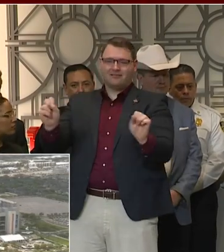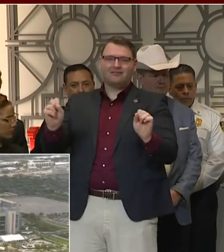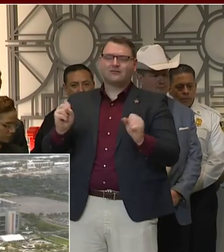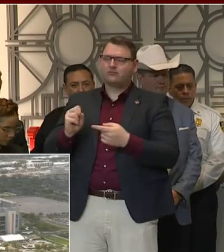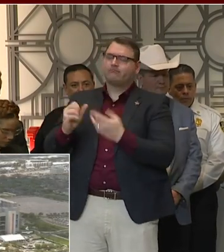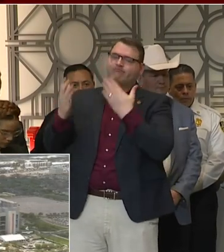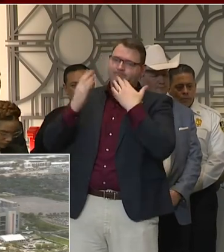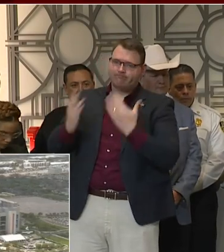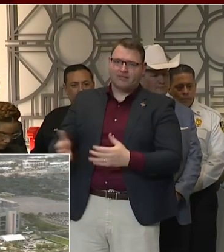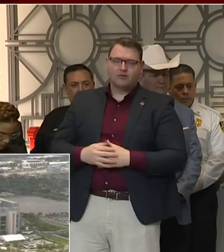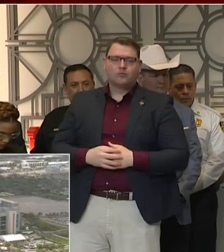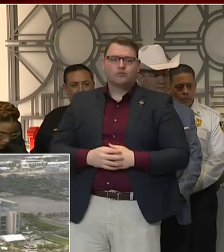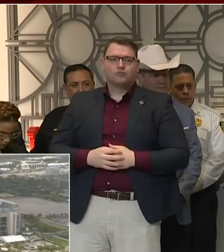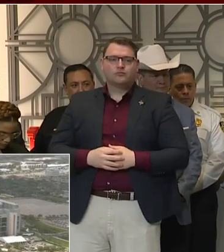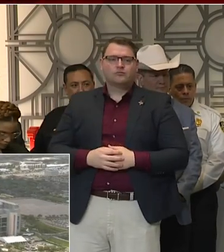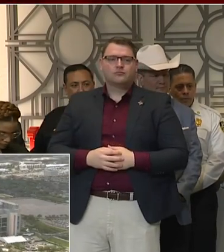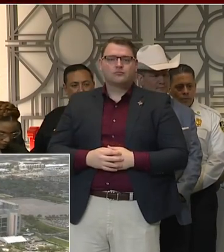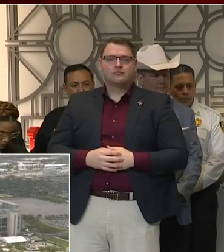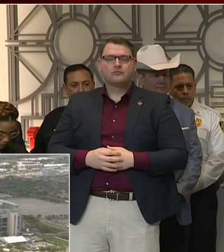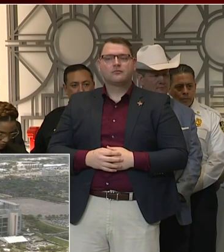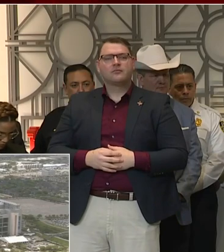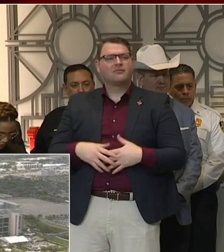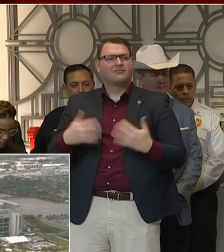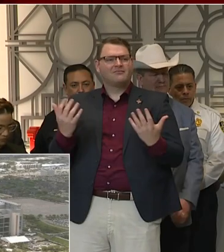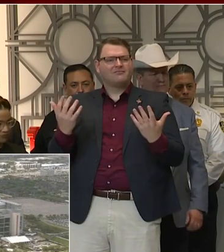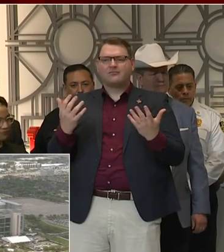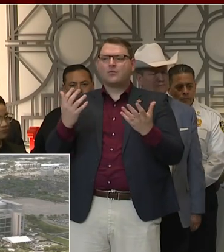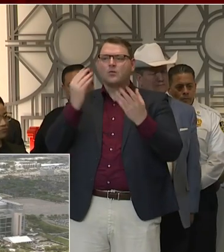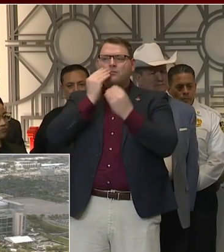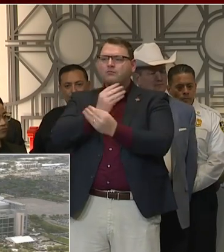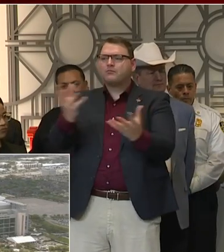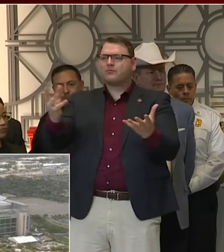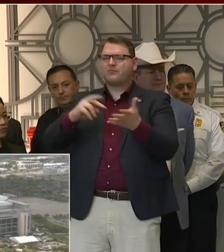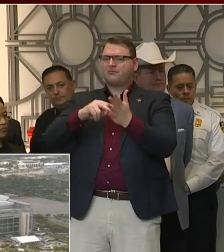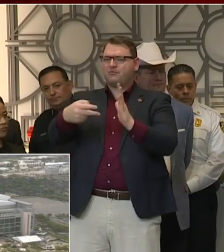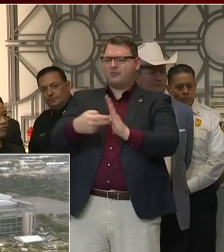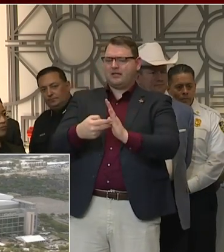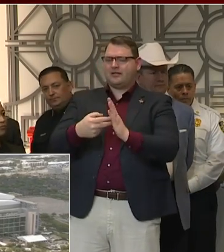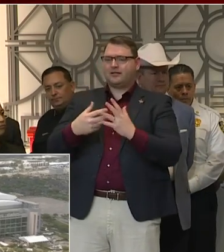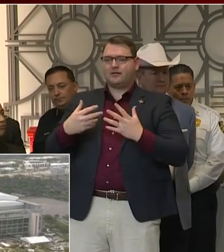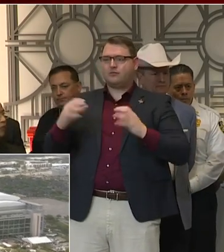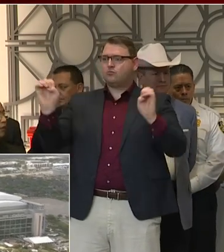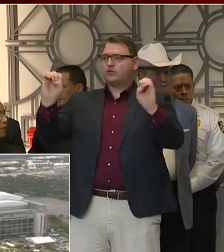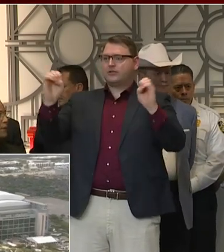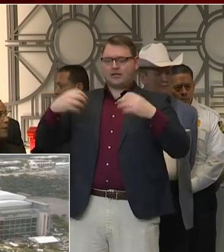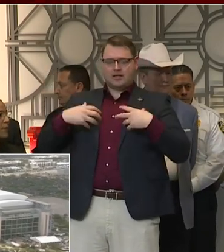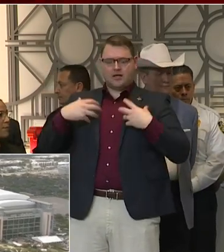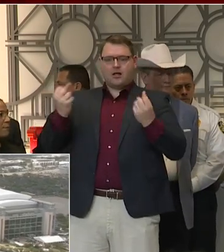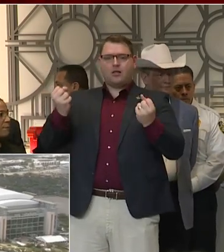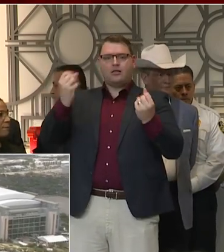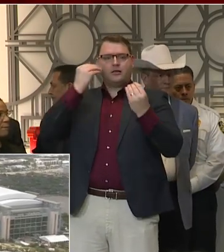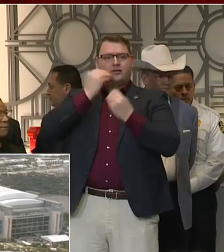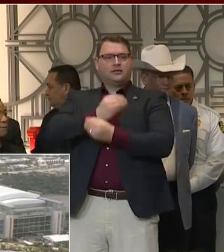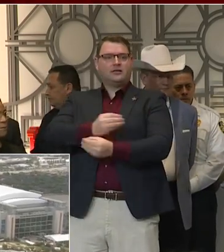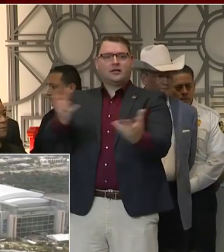an emergency health declaration means? So when it comes to, it will give us greater